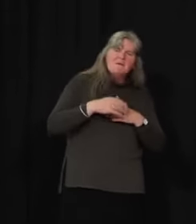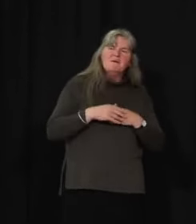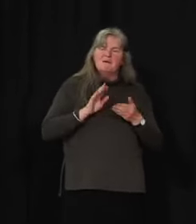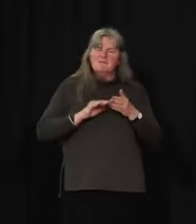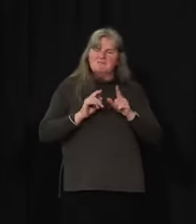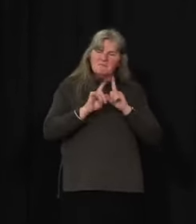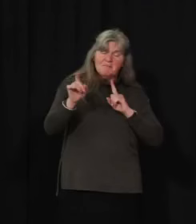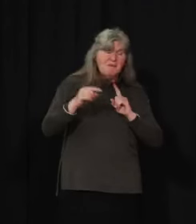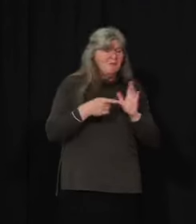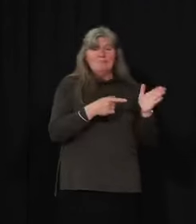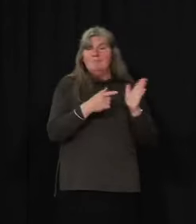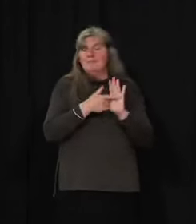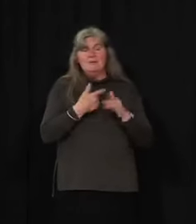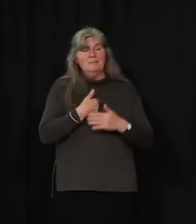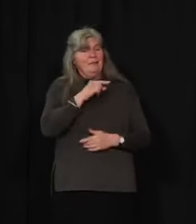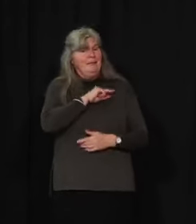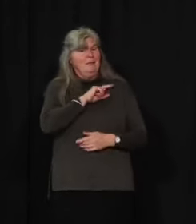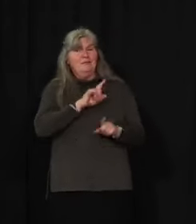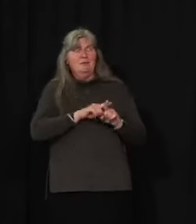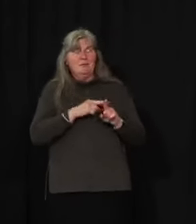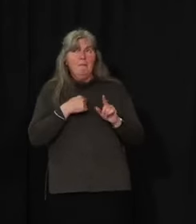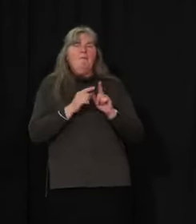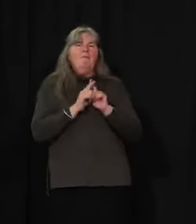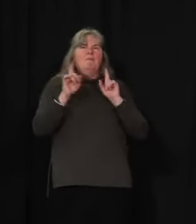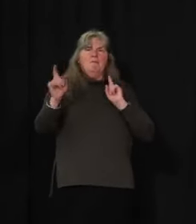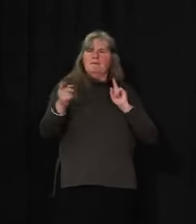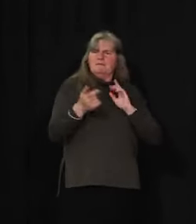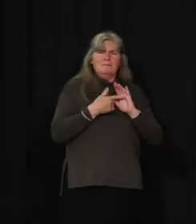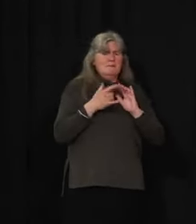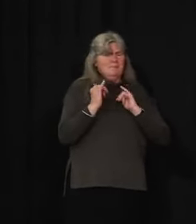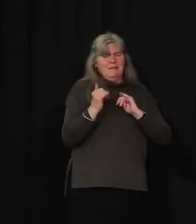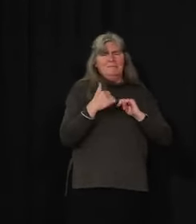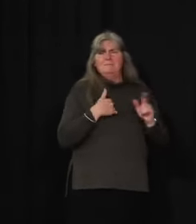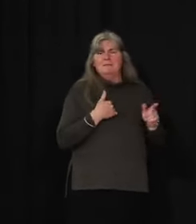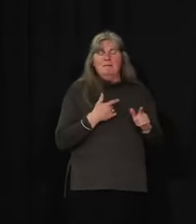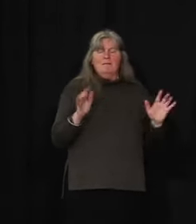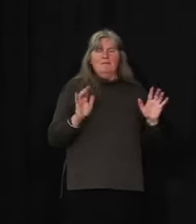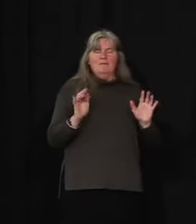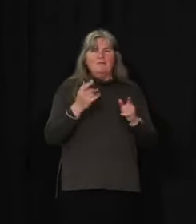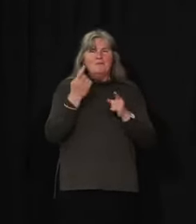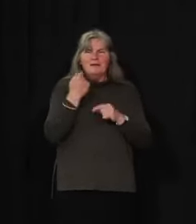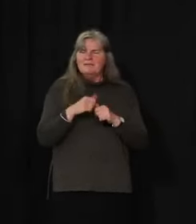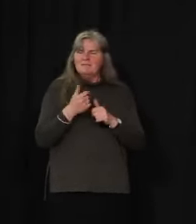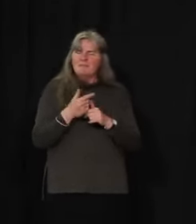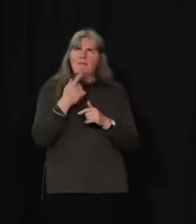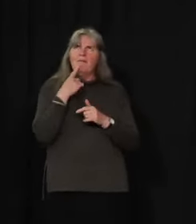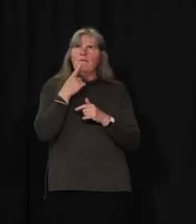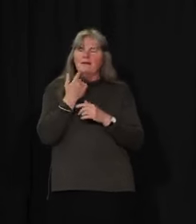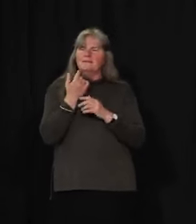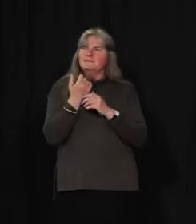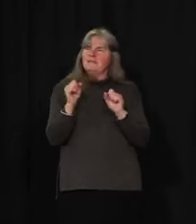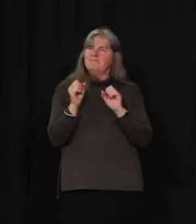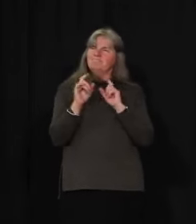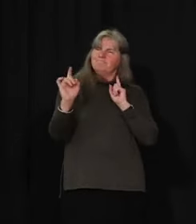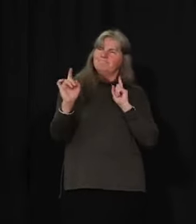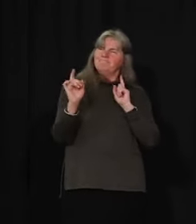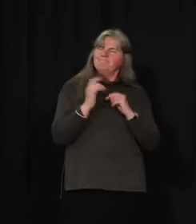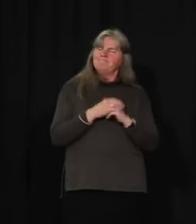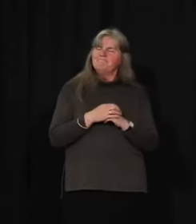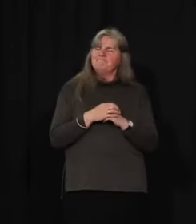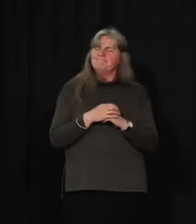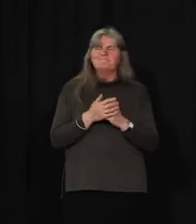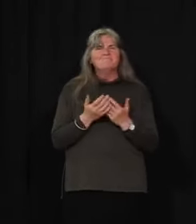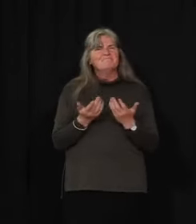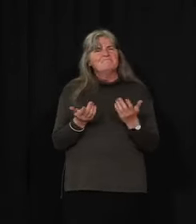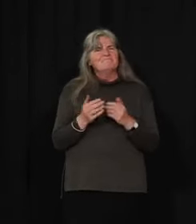often a culprit myself and need that reminder that, you know, okay, just respect that safe distance. And, because